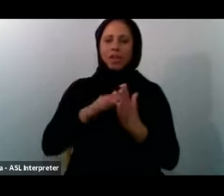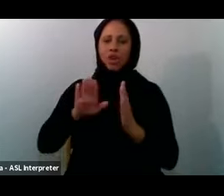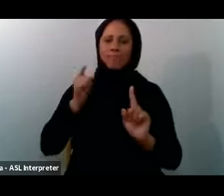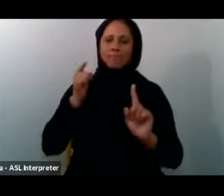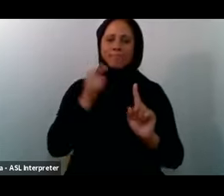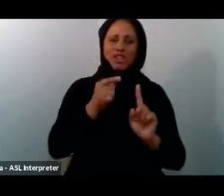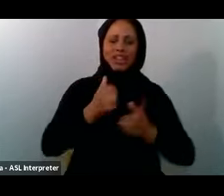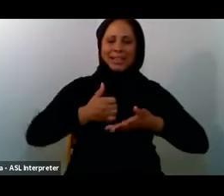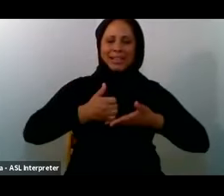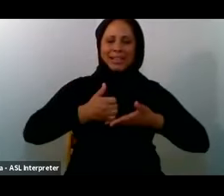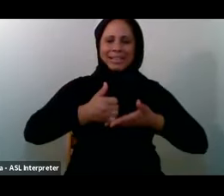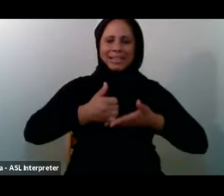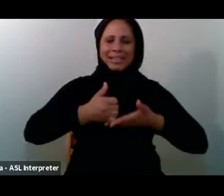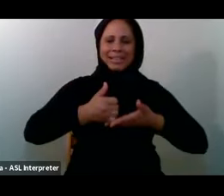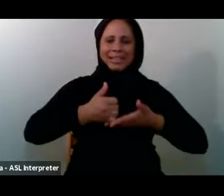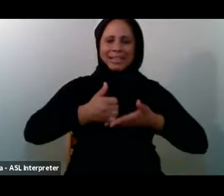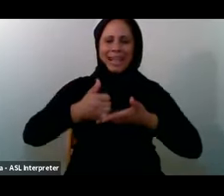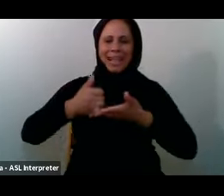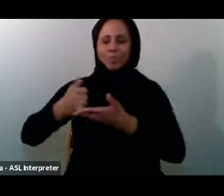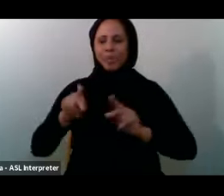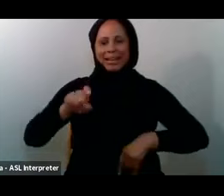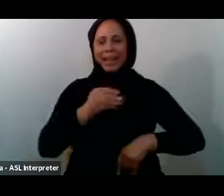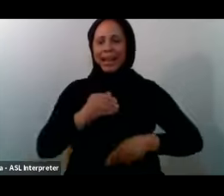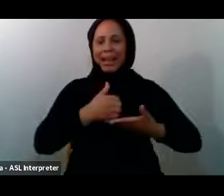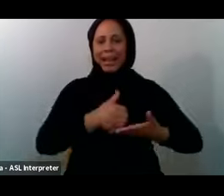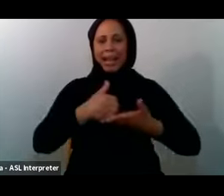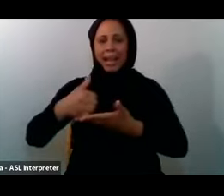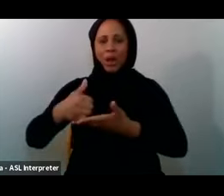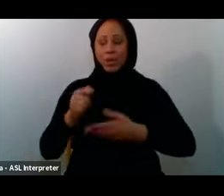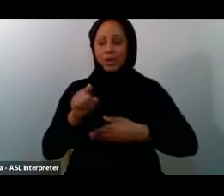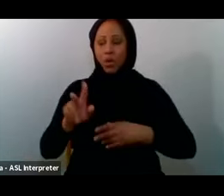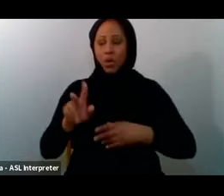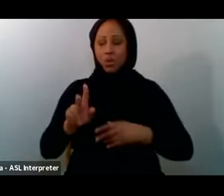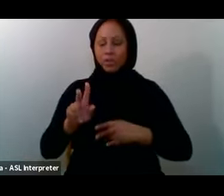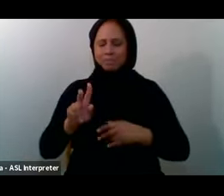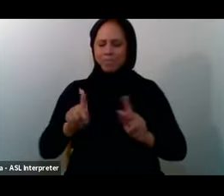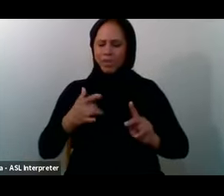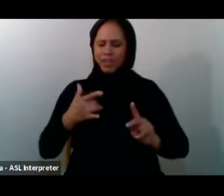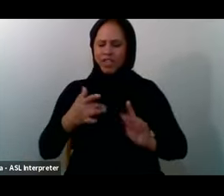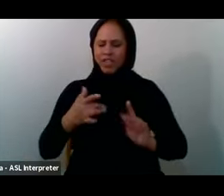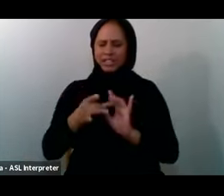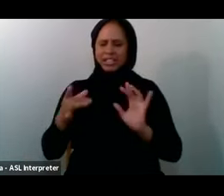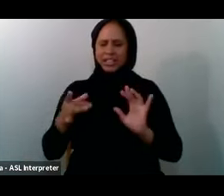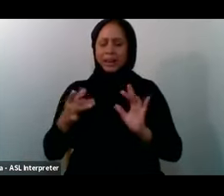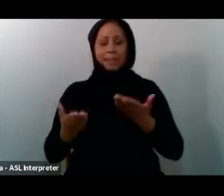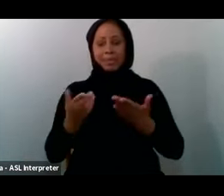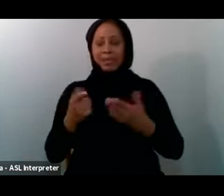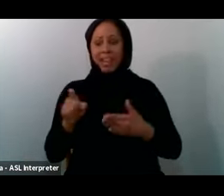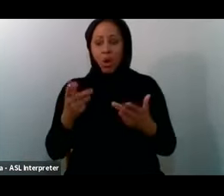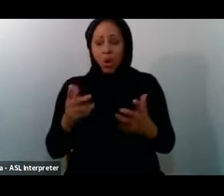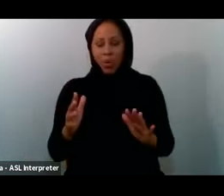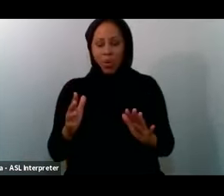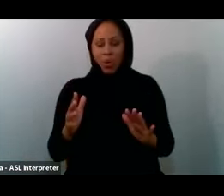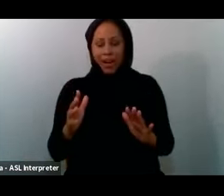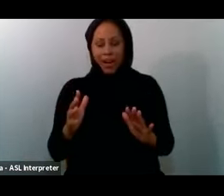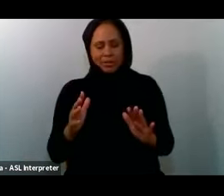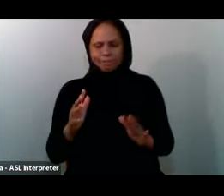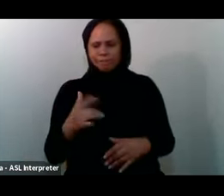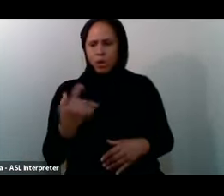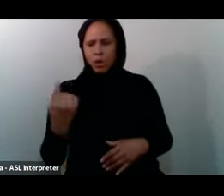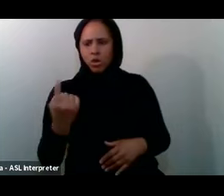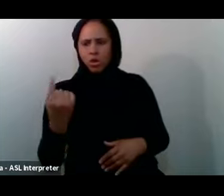Are in need To help Those who May feel Disconnected To help Those who May already Have been In isolation All their Lives